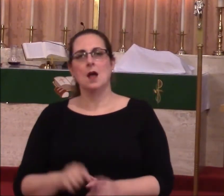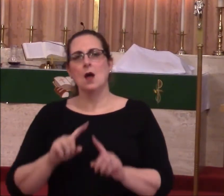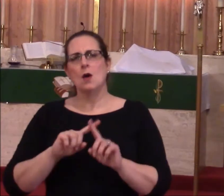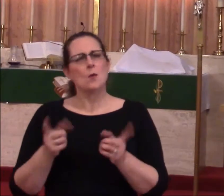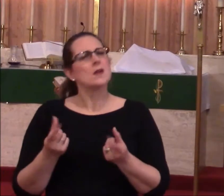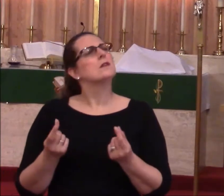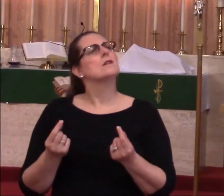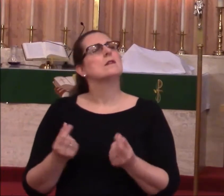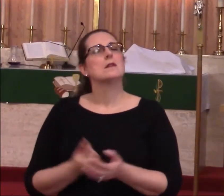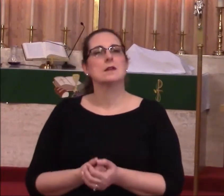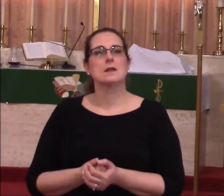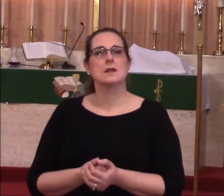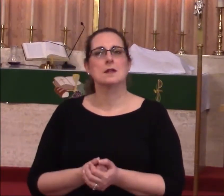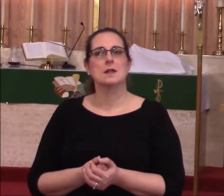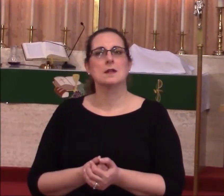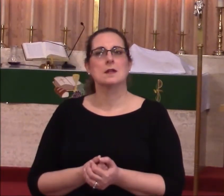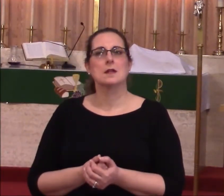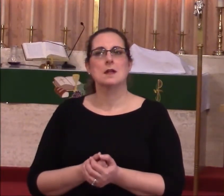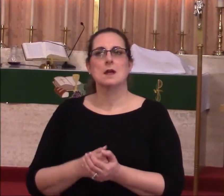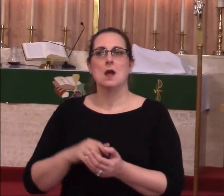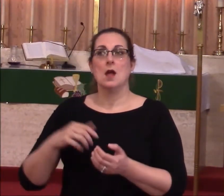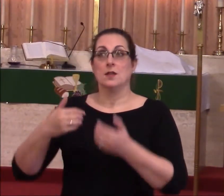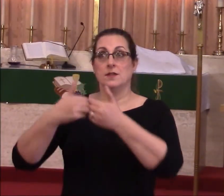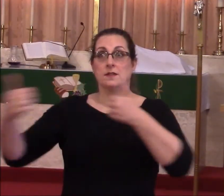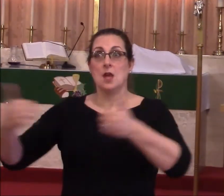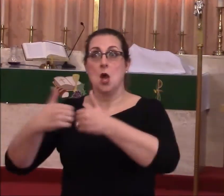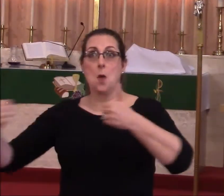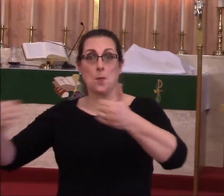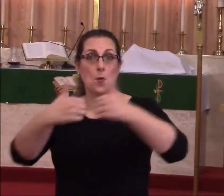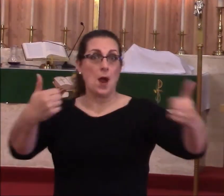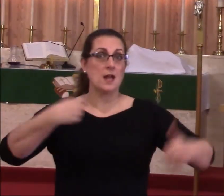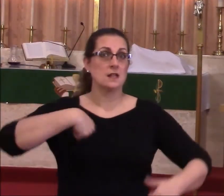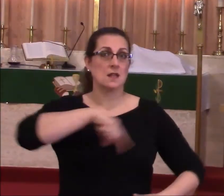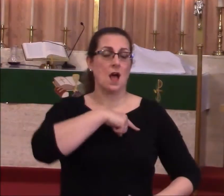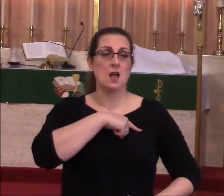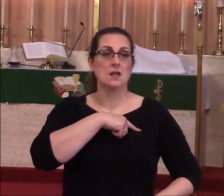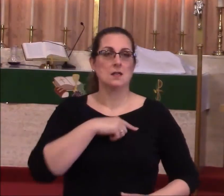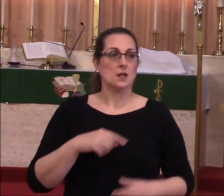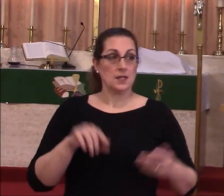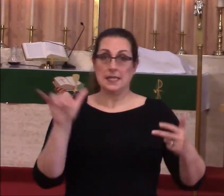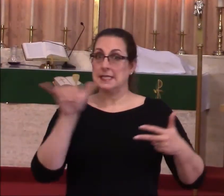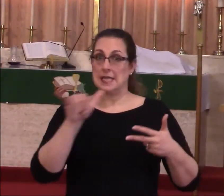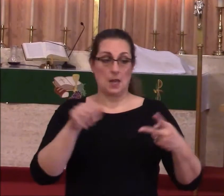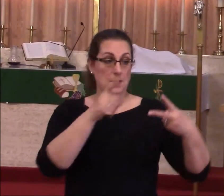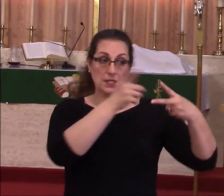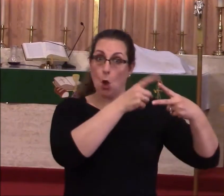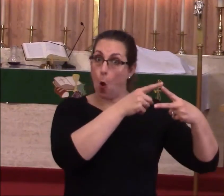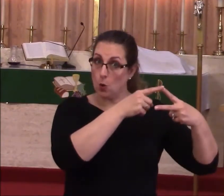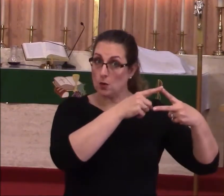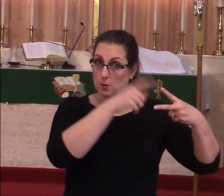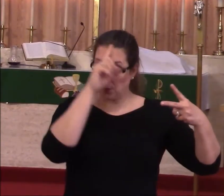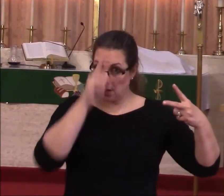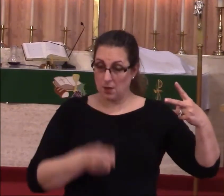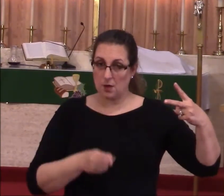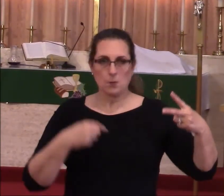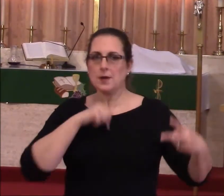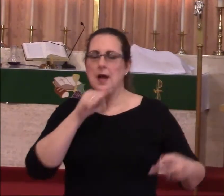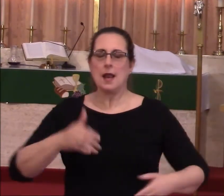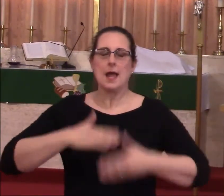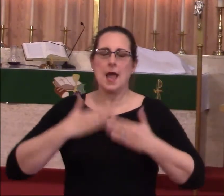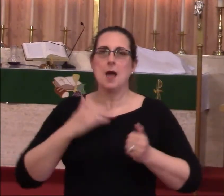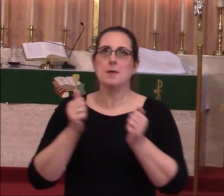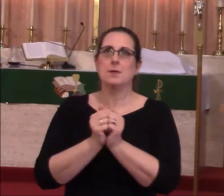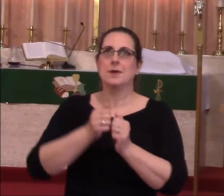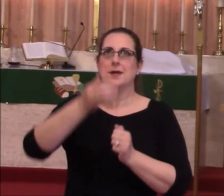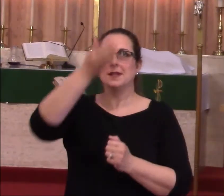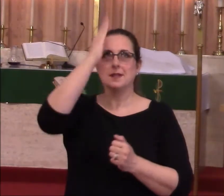does it do? It turns us against each other. Like the older brother, we're never really happy with